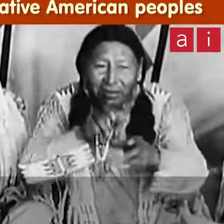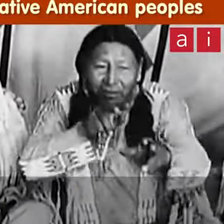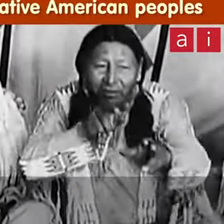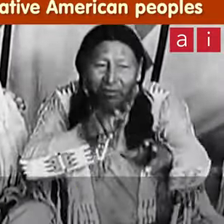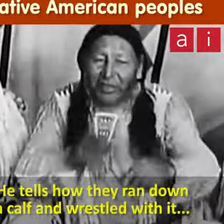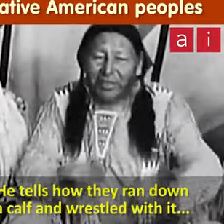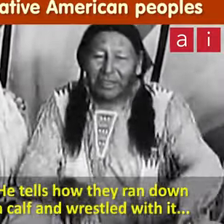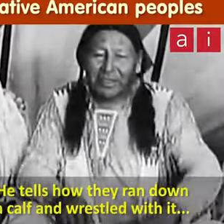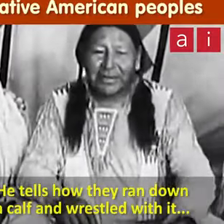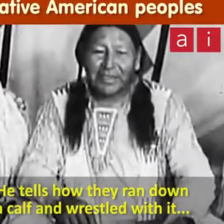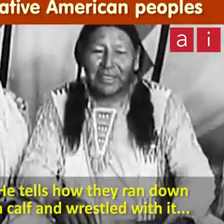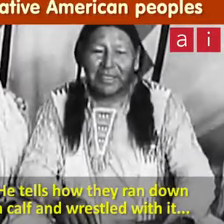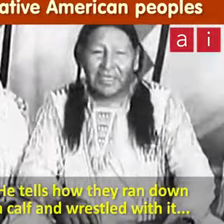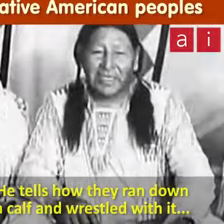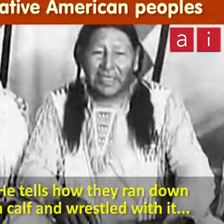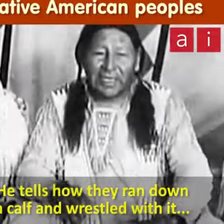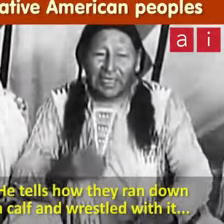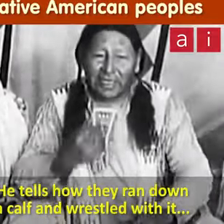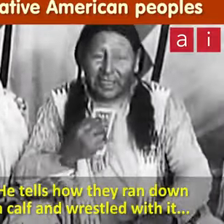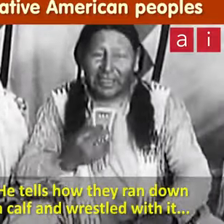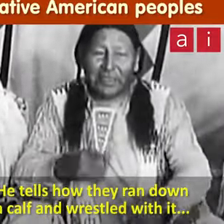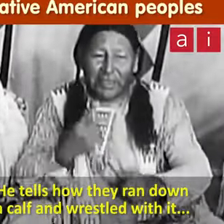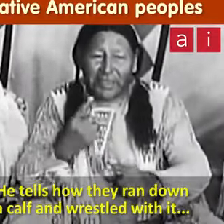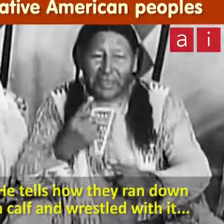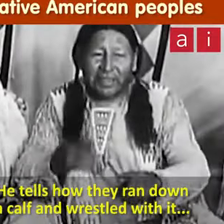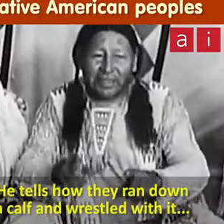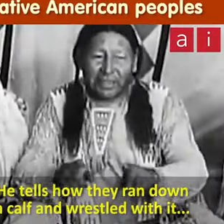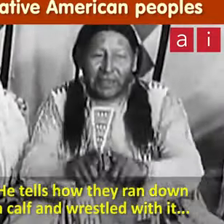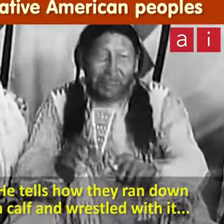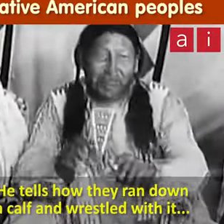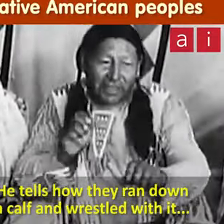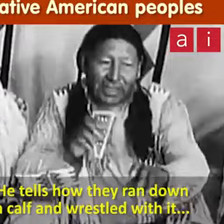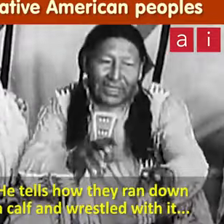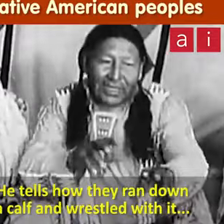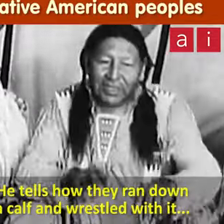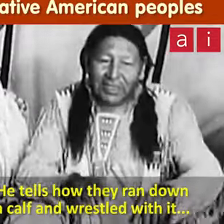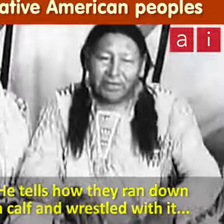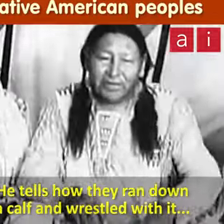He tells how they run down his death and what he did.